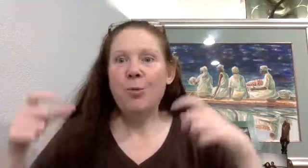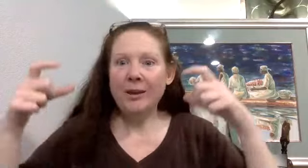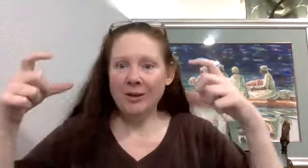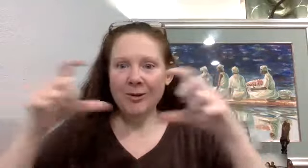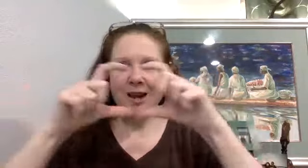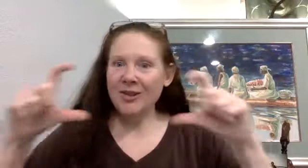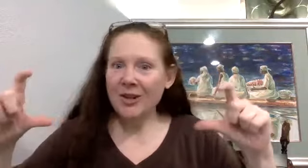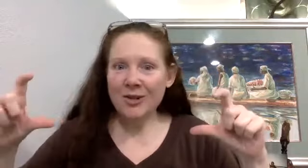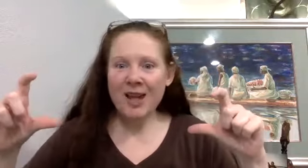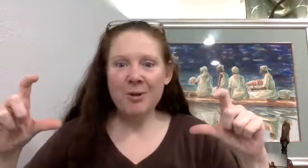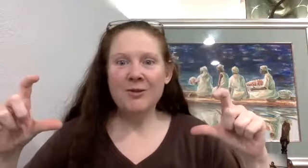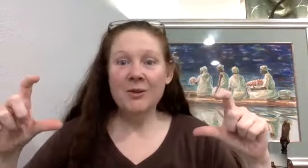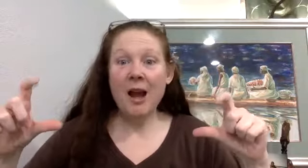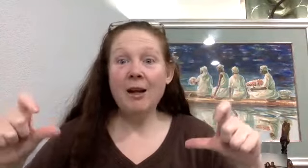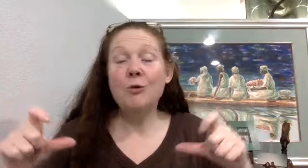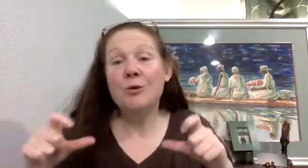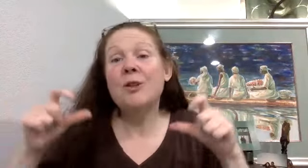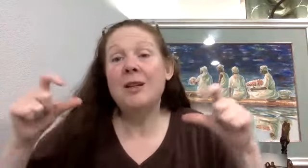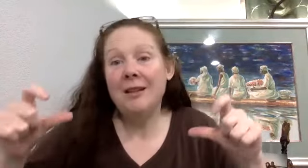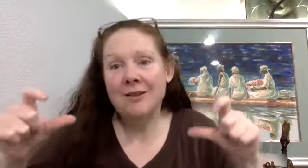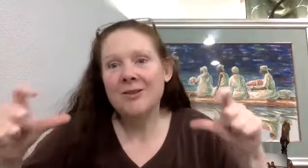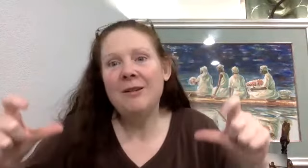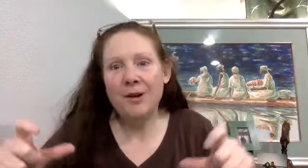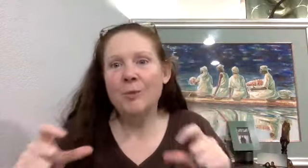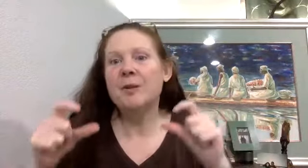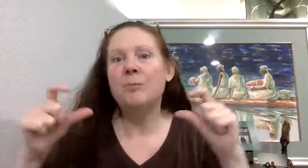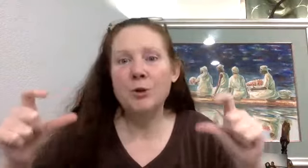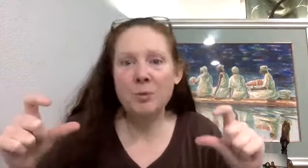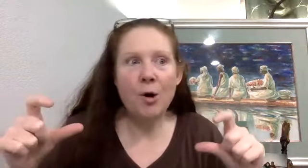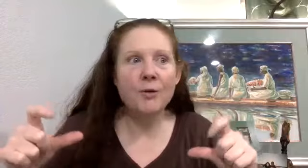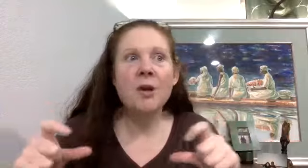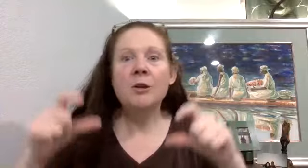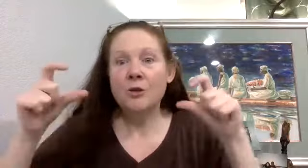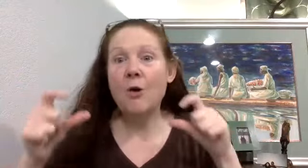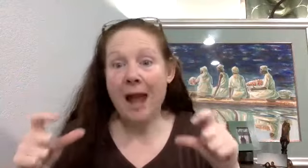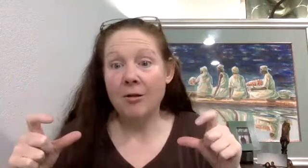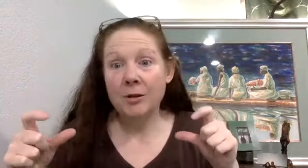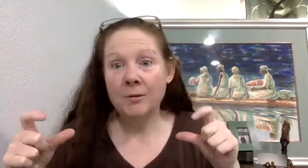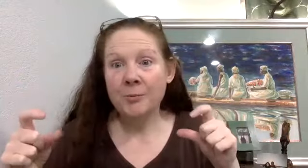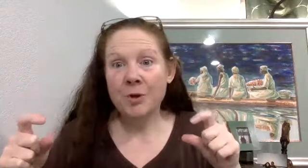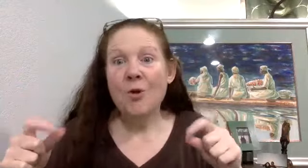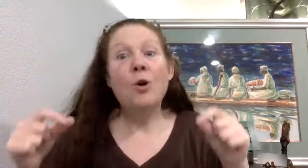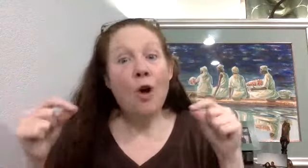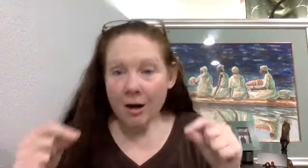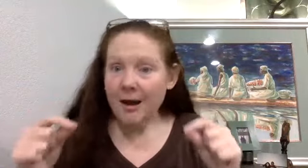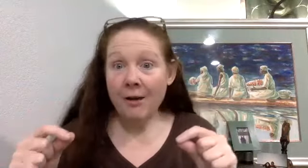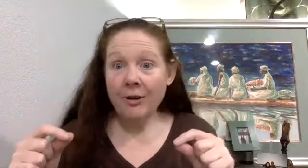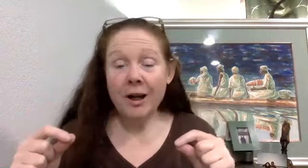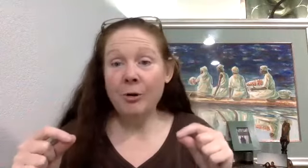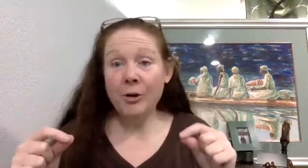point that there was actually such a segment of society who used Disney films and amusement parks to zone out. We're all now having to come to terms